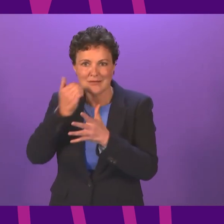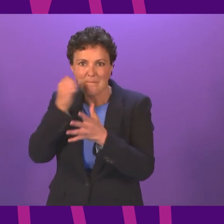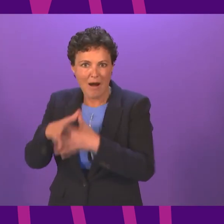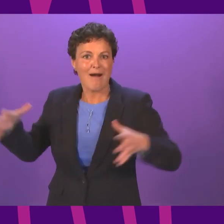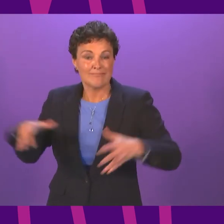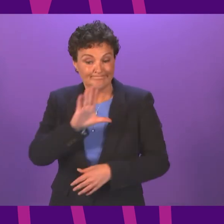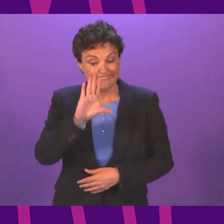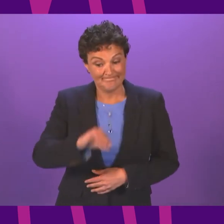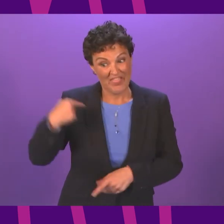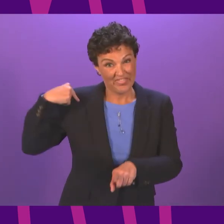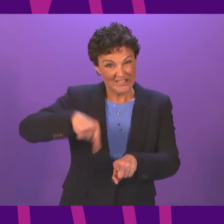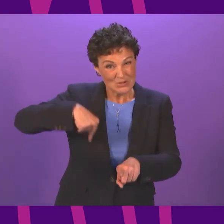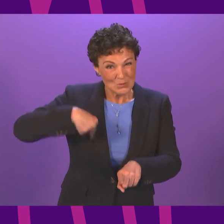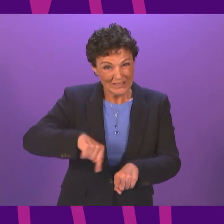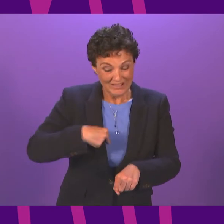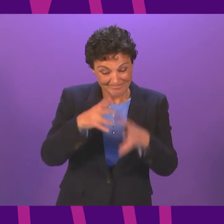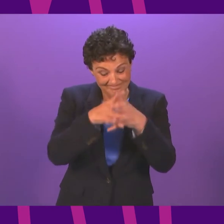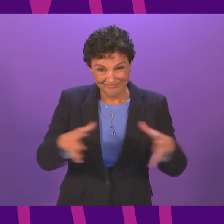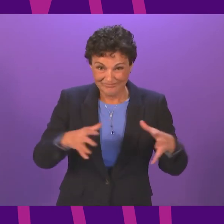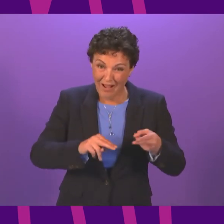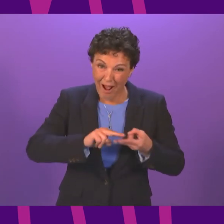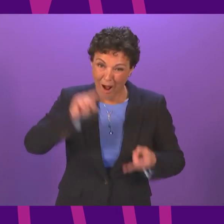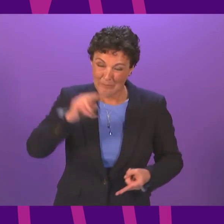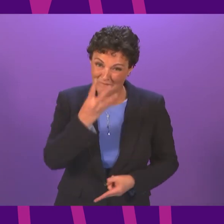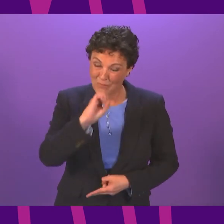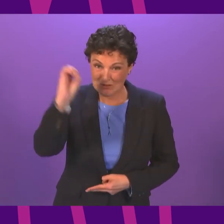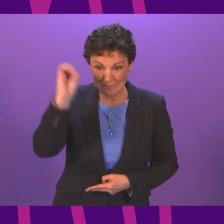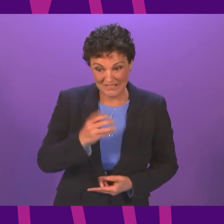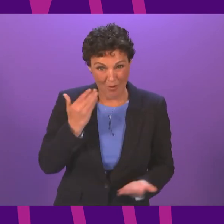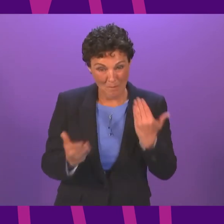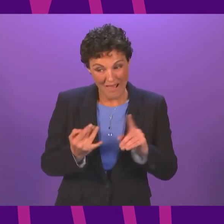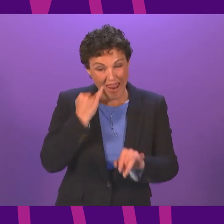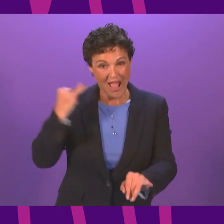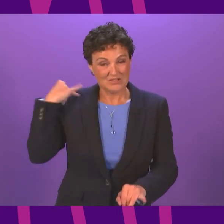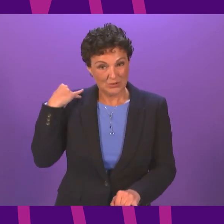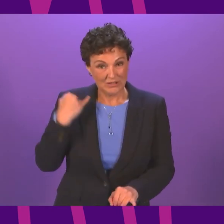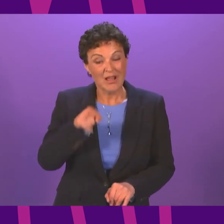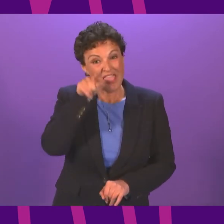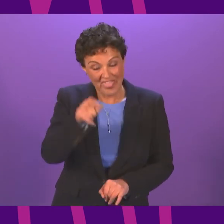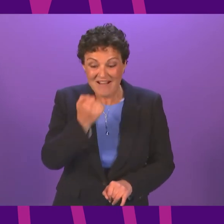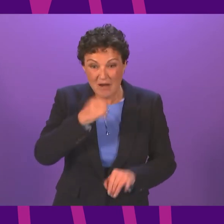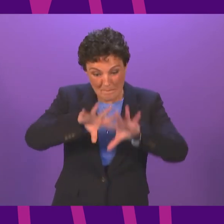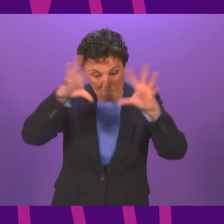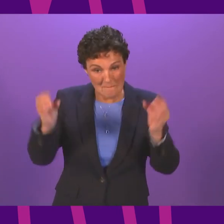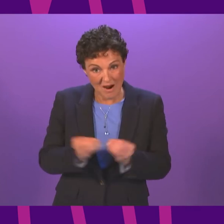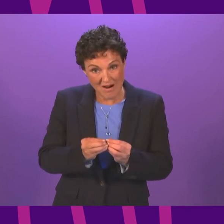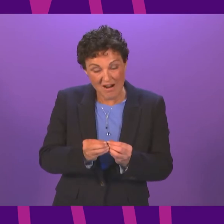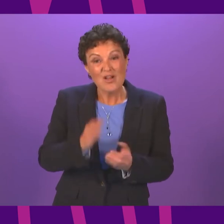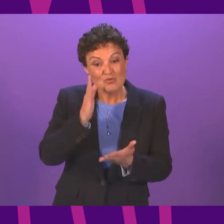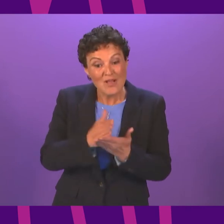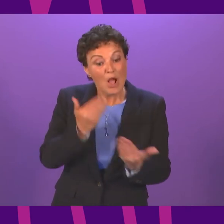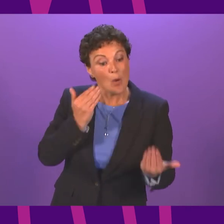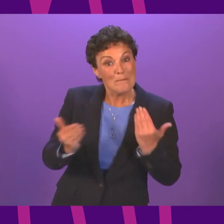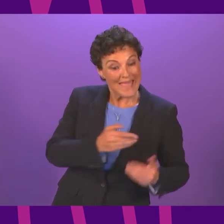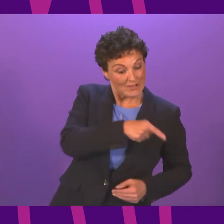past week has increased by almost 40% on the week before. That total is seven times higher than in early May and